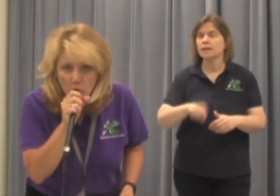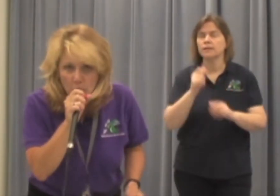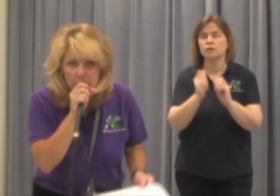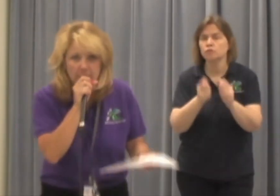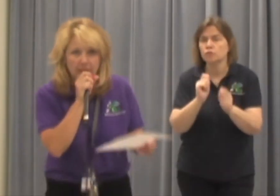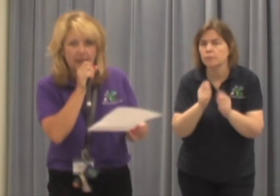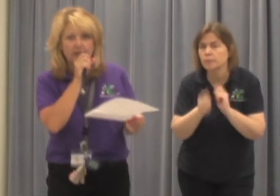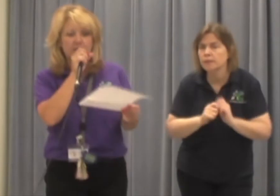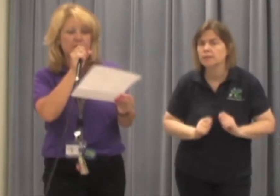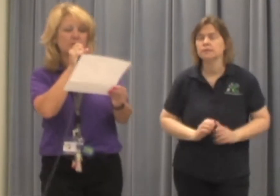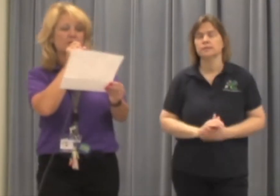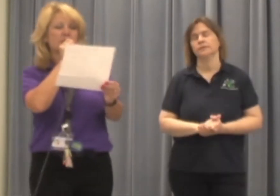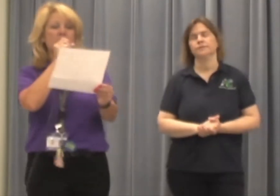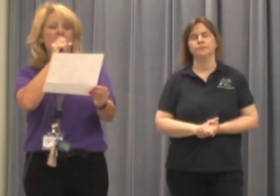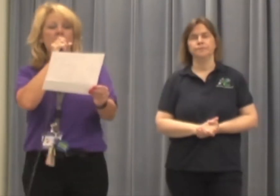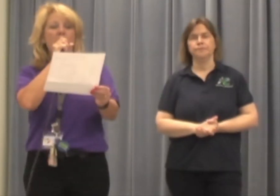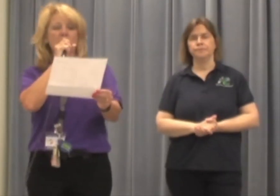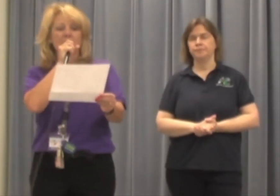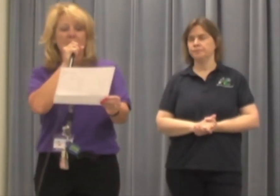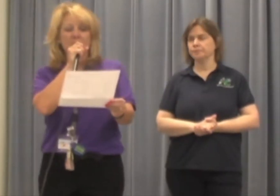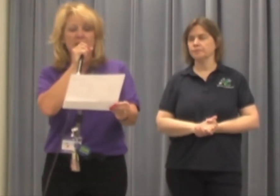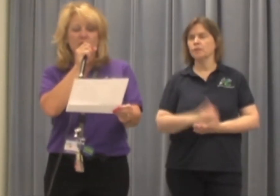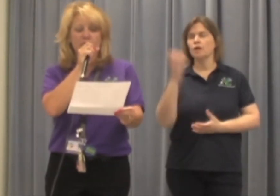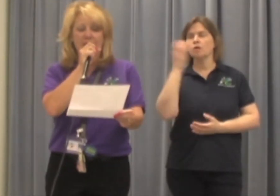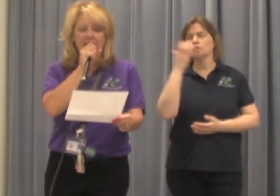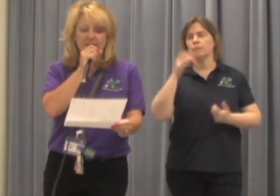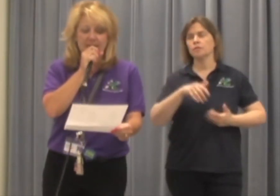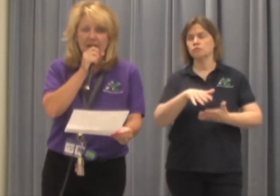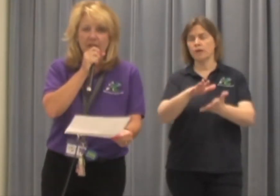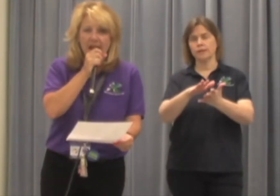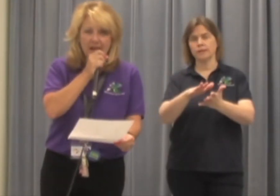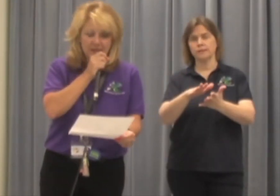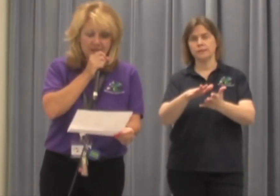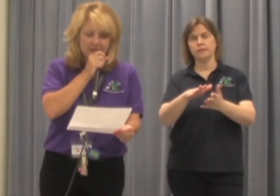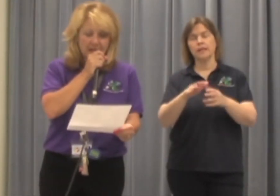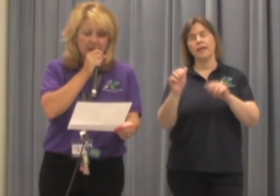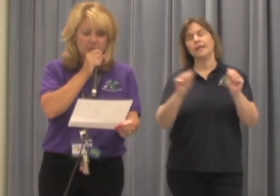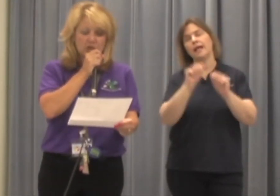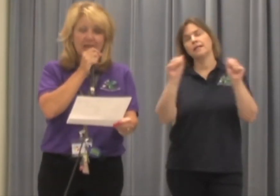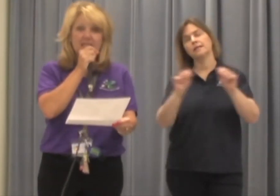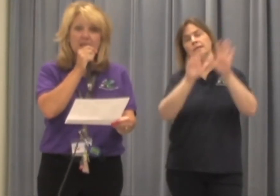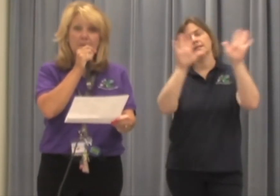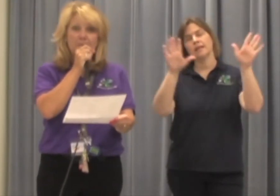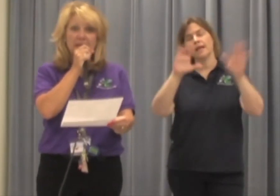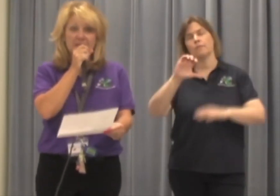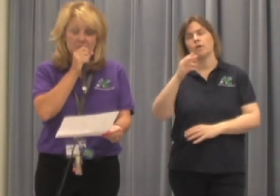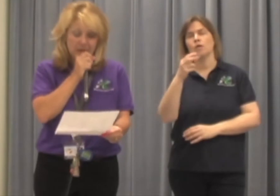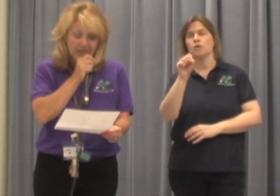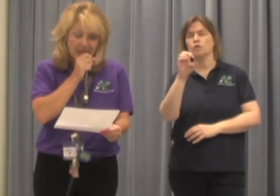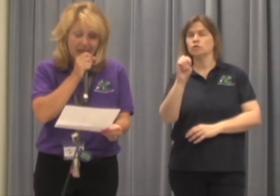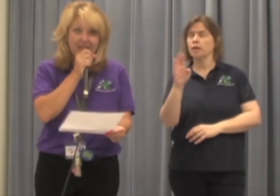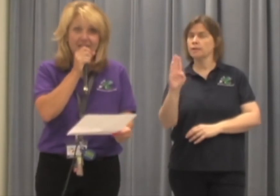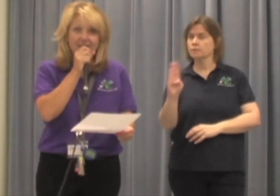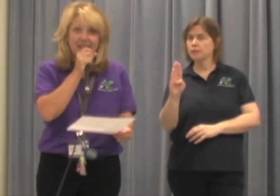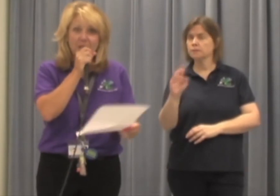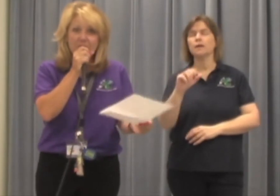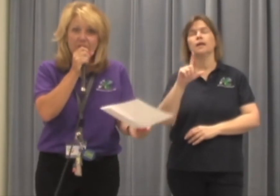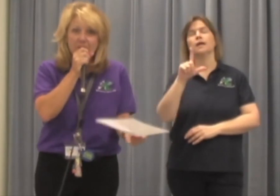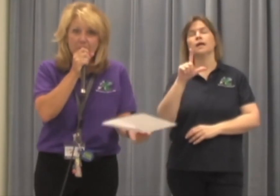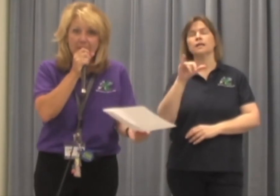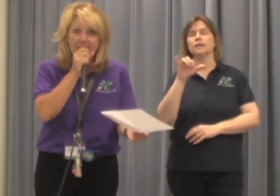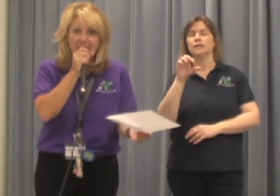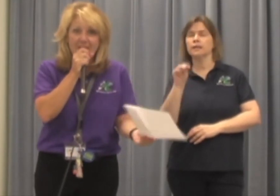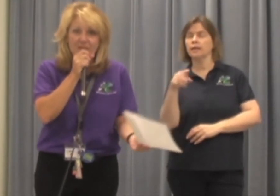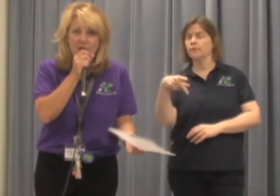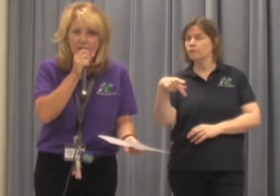roll, please. Our Dynamite Dragons down in Alakazam. Chase Bixby and Liam